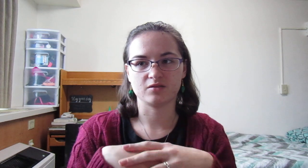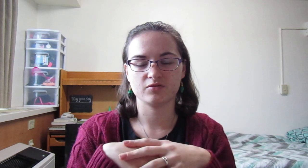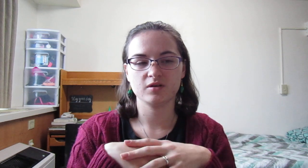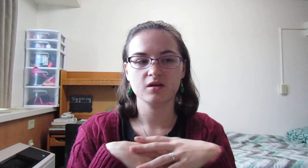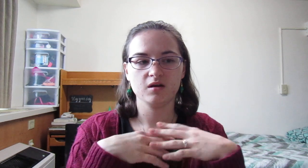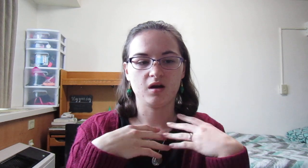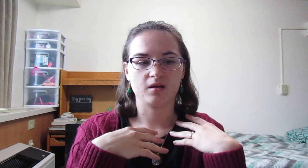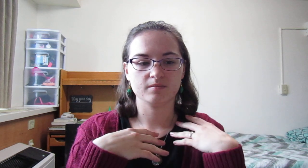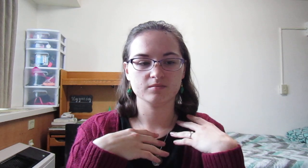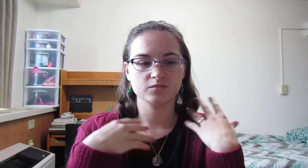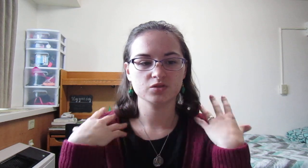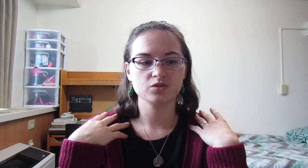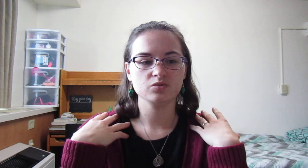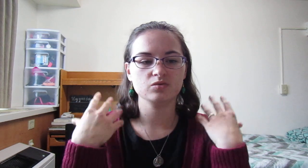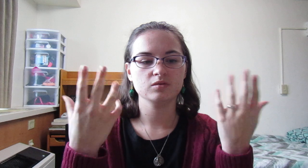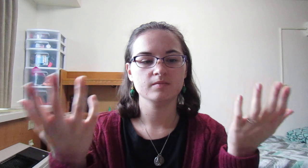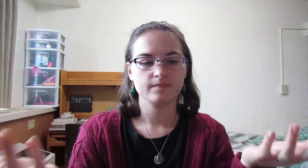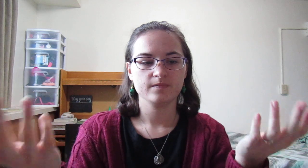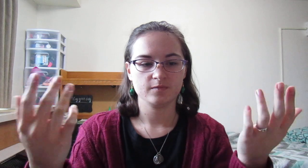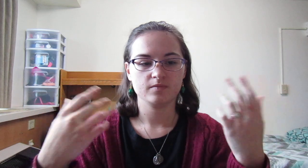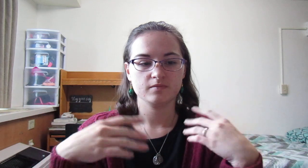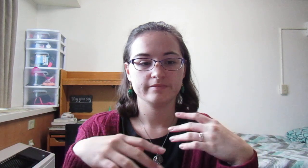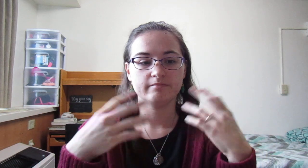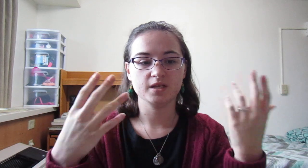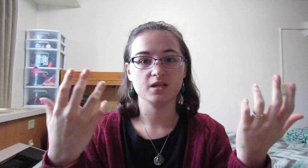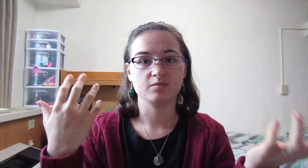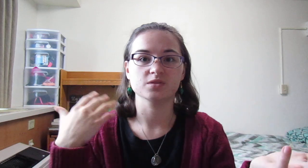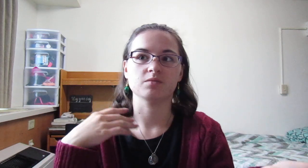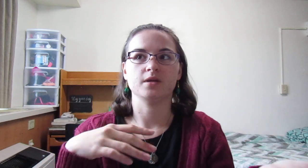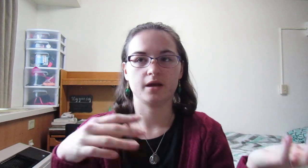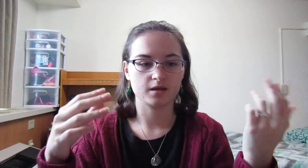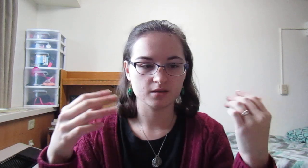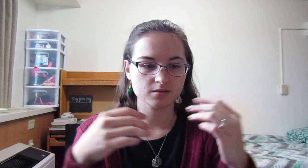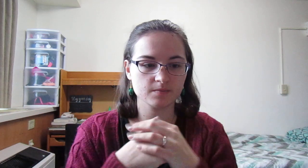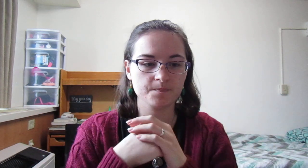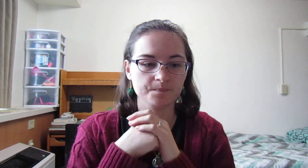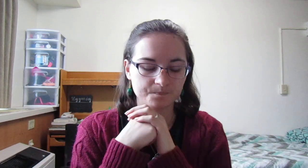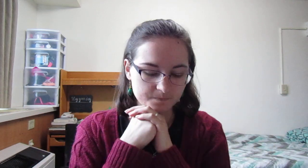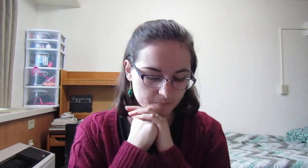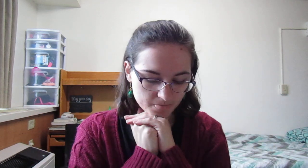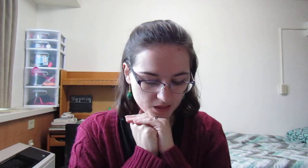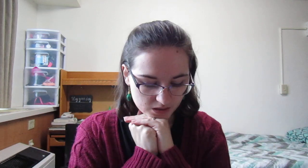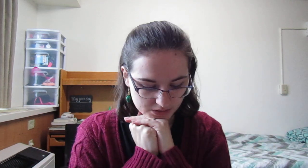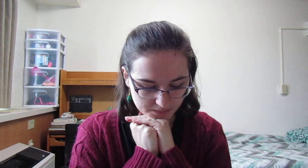um, to meet him someday, guess. Um,